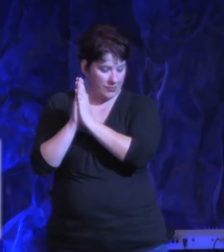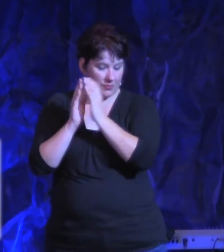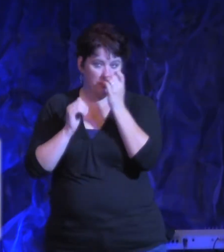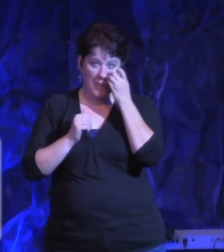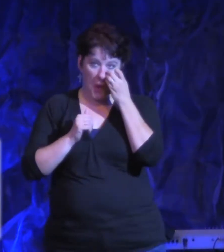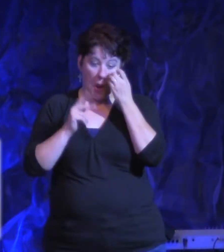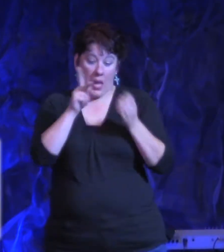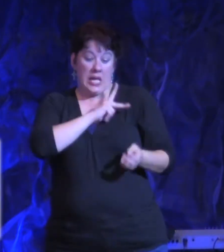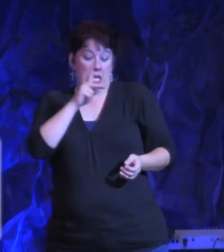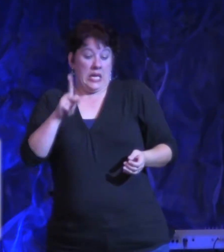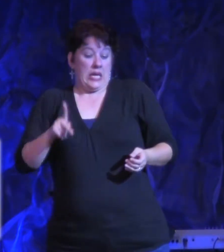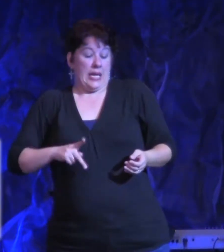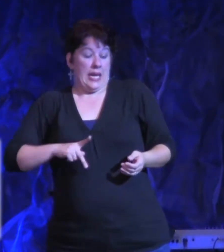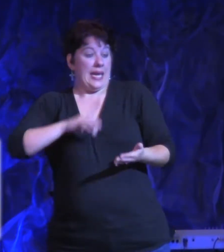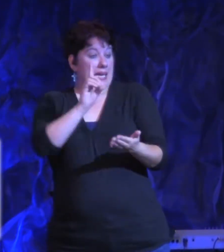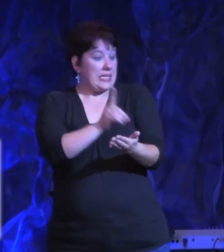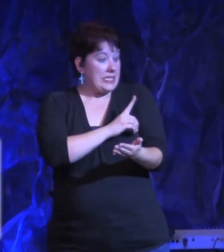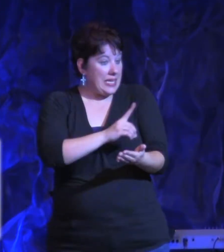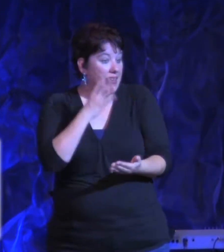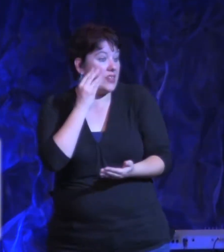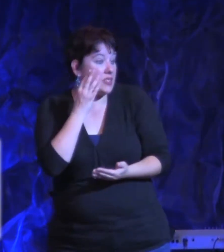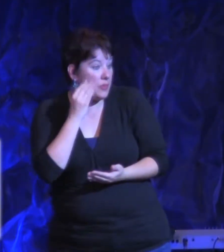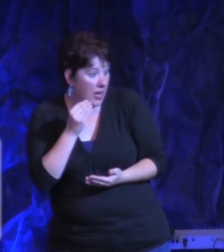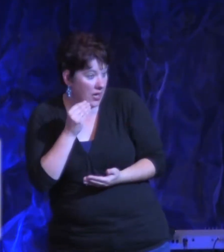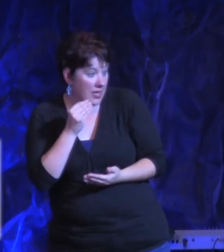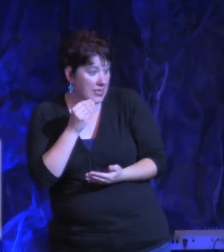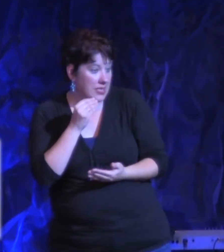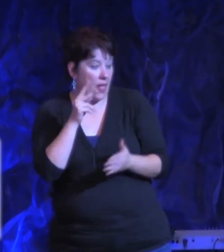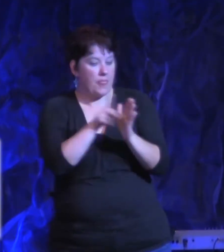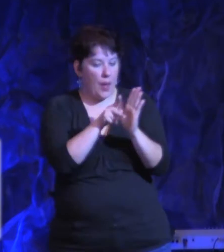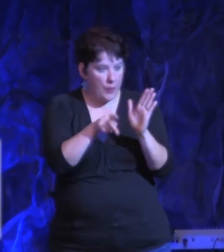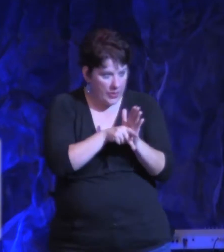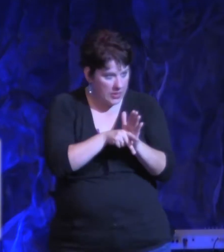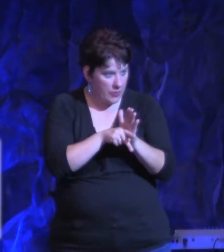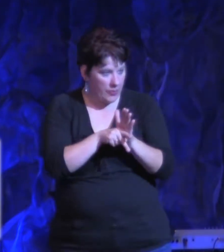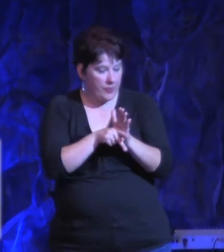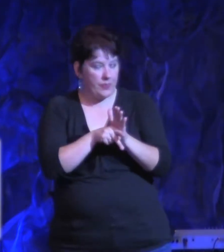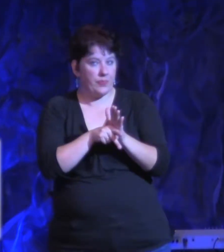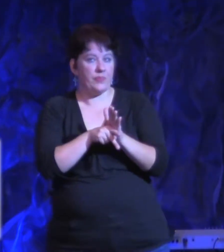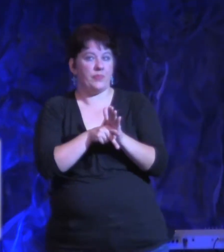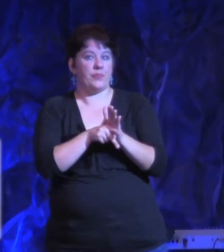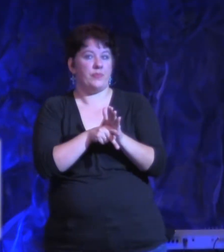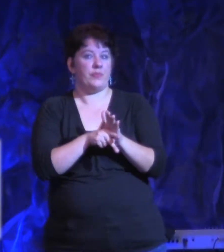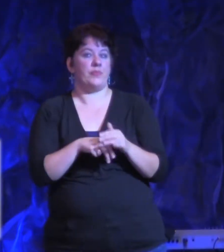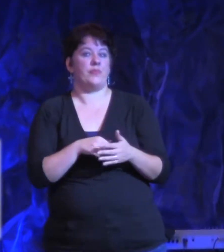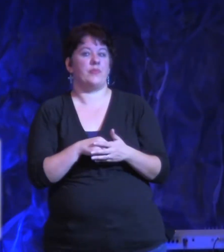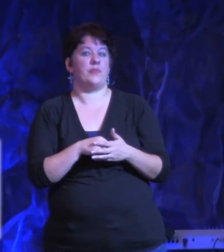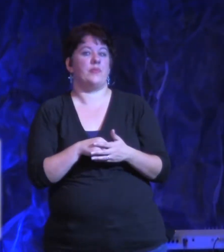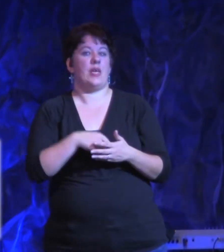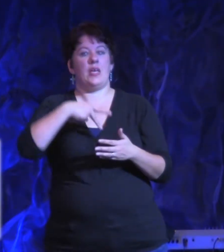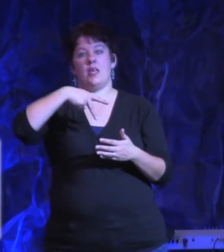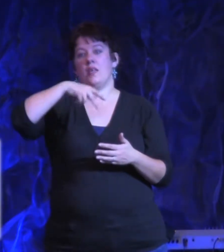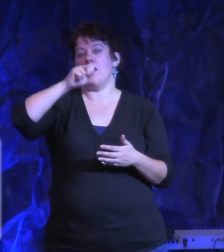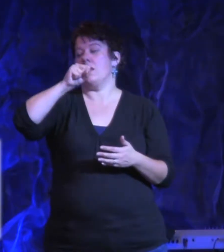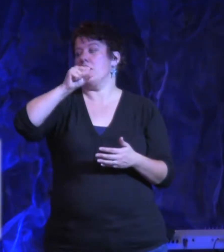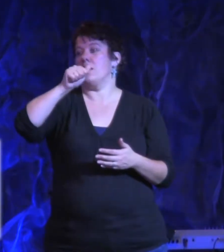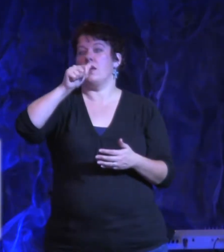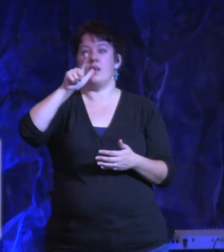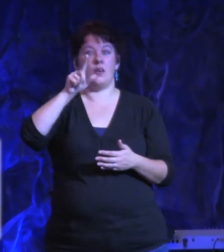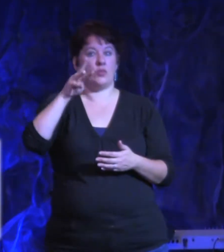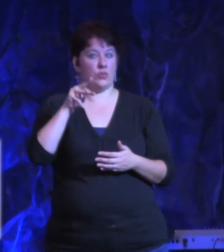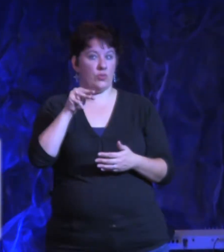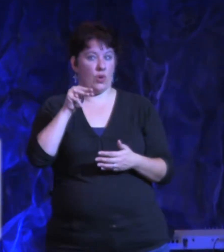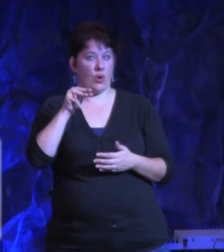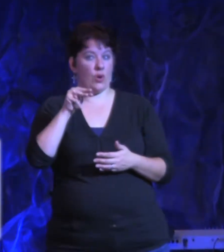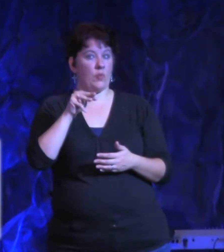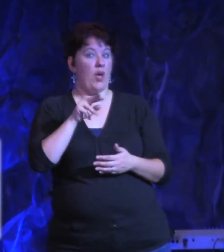King David experienced this very principle in Isaiah, not Isaiah, but Psalm 32. After David had